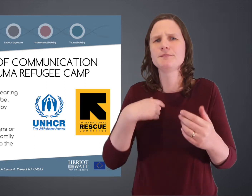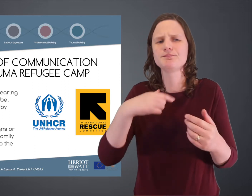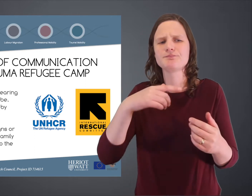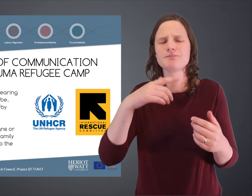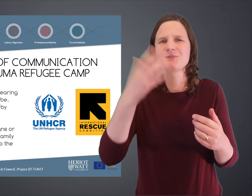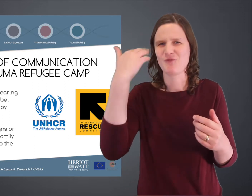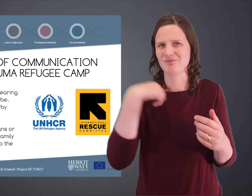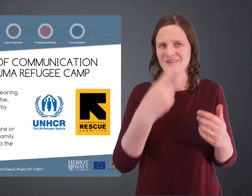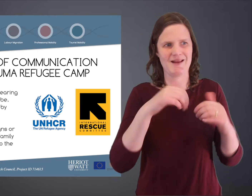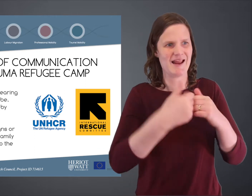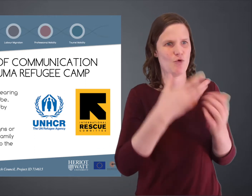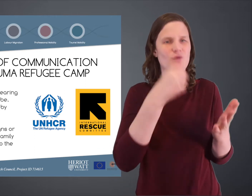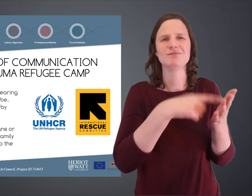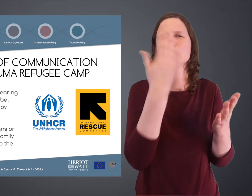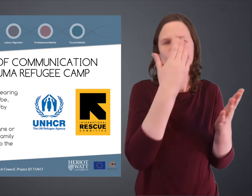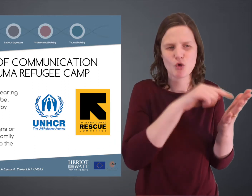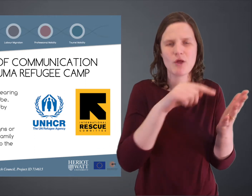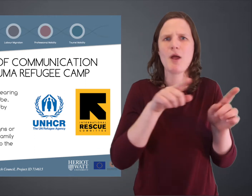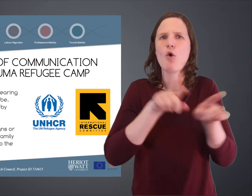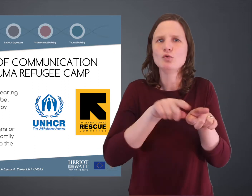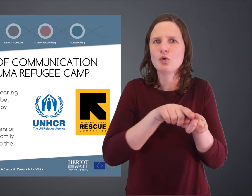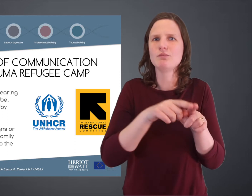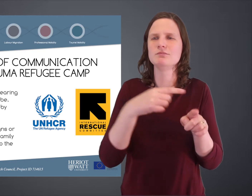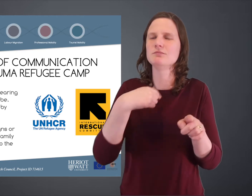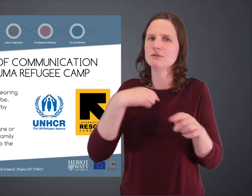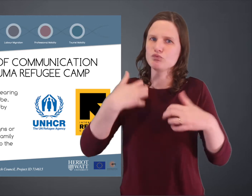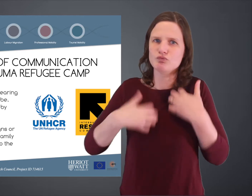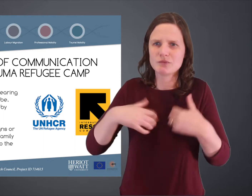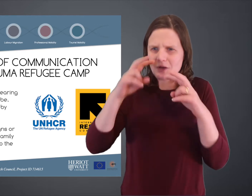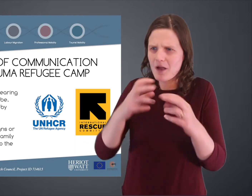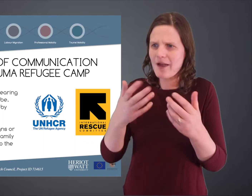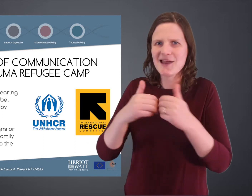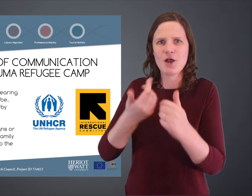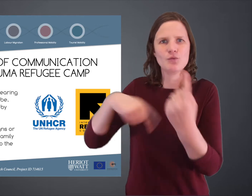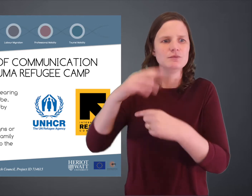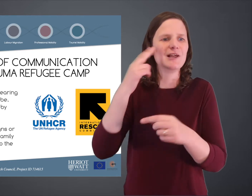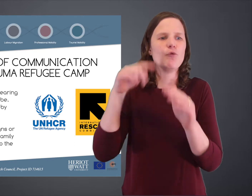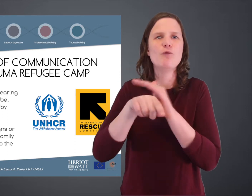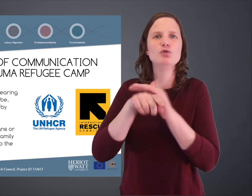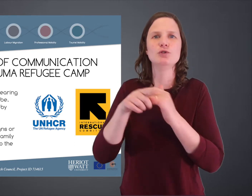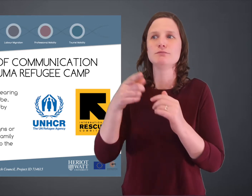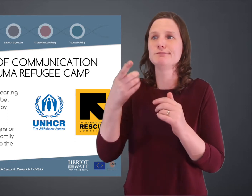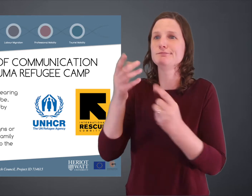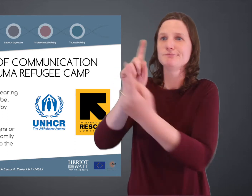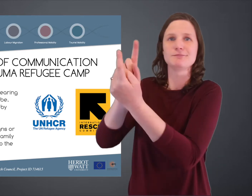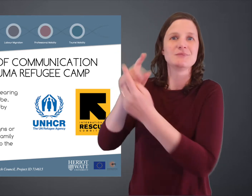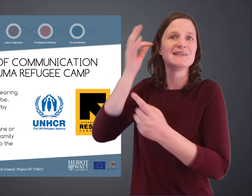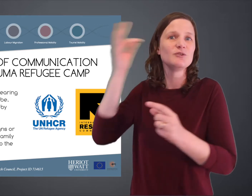Not only was I interested in how the refugees learnt their language, but also how deaf refugees